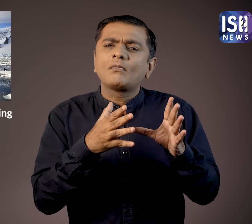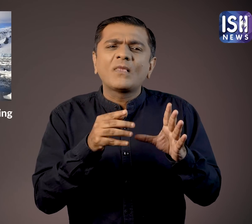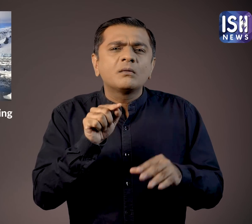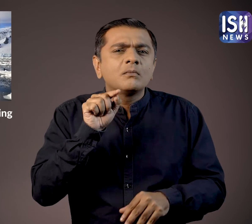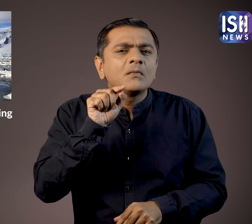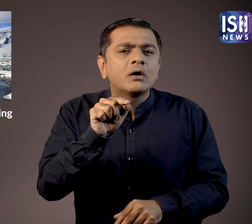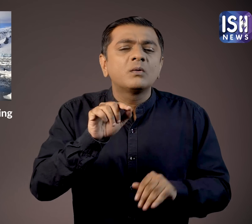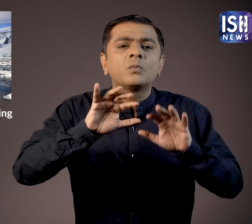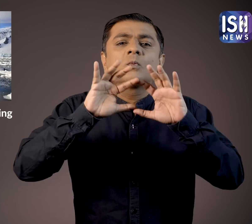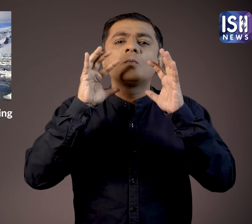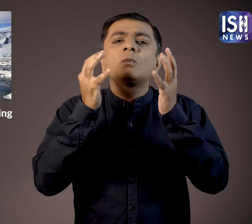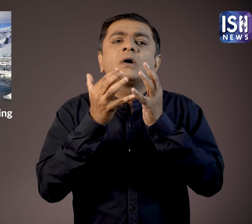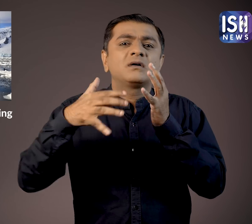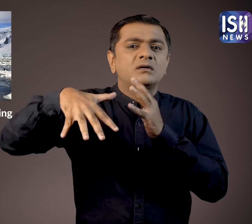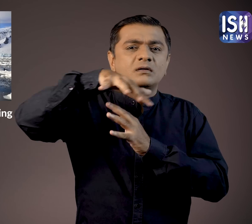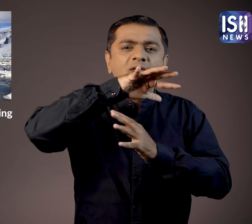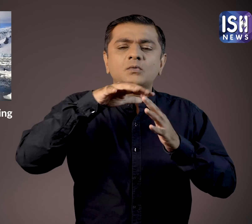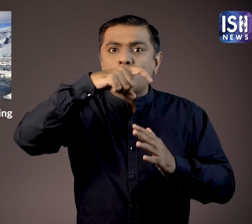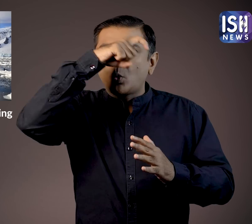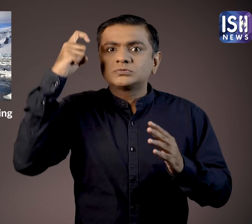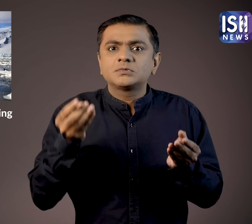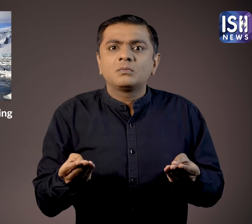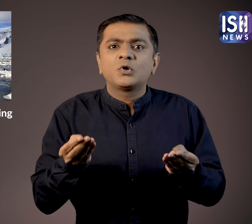This is mainly because of global warming caused by pollution.